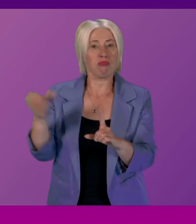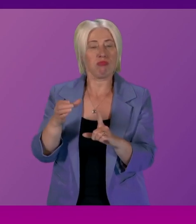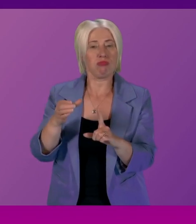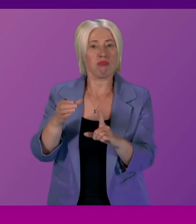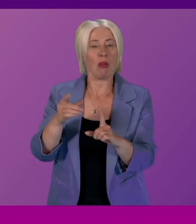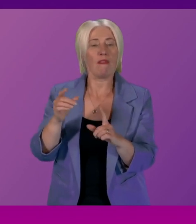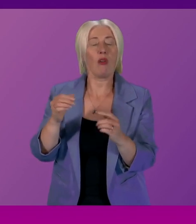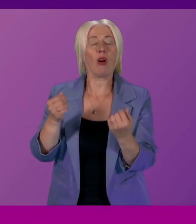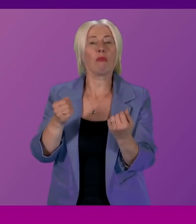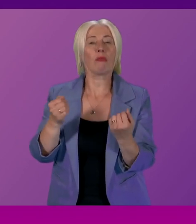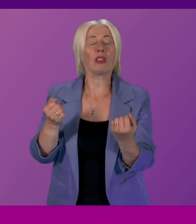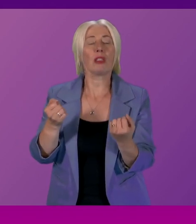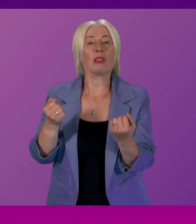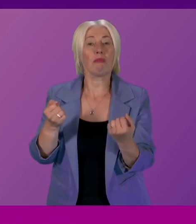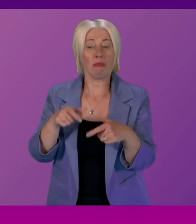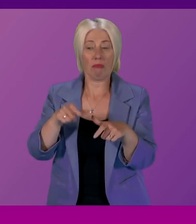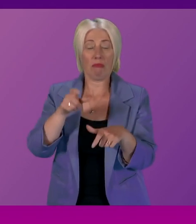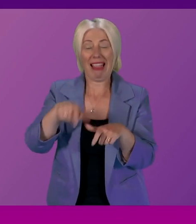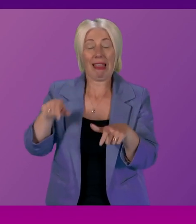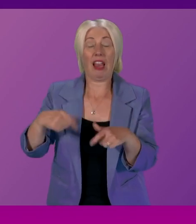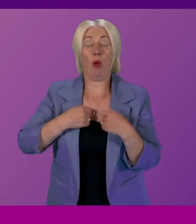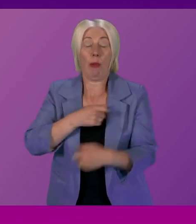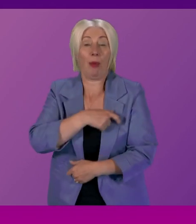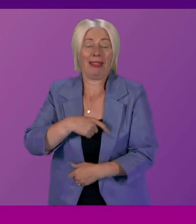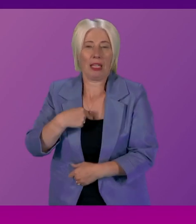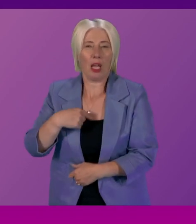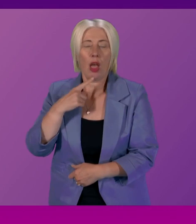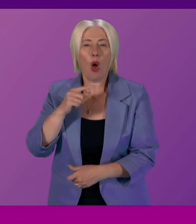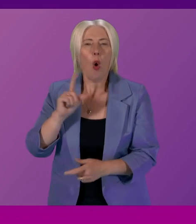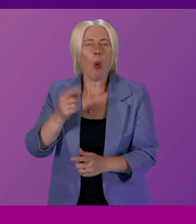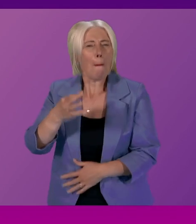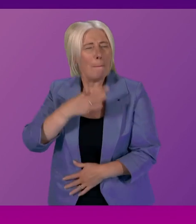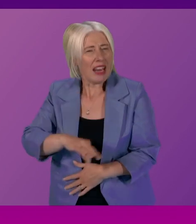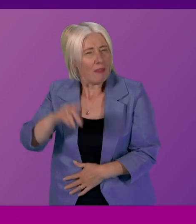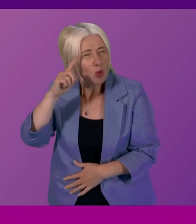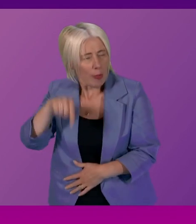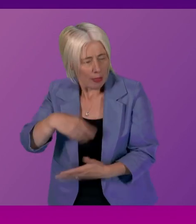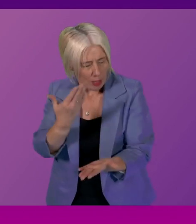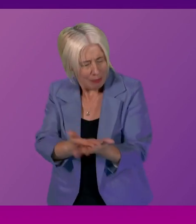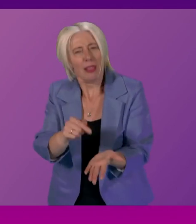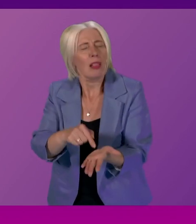Powers and Law Reform Committee can you set out what benefits you believe this bill is actually going to bring about